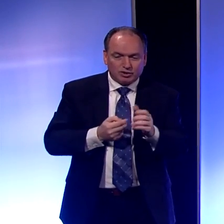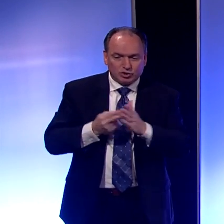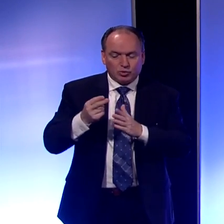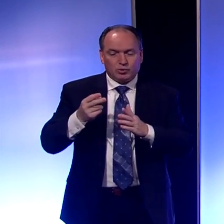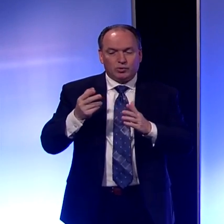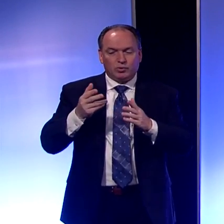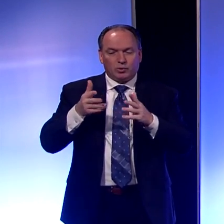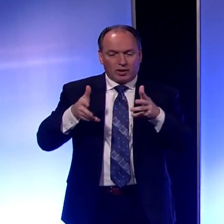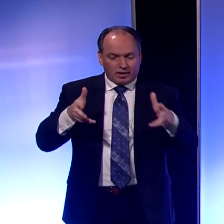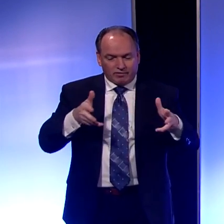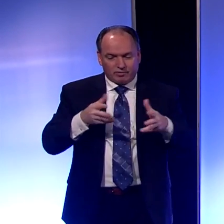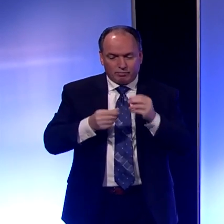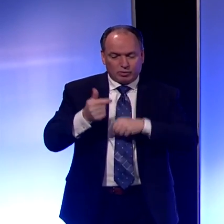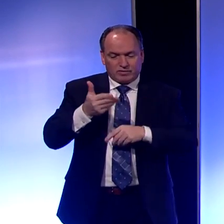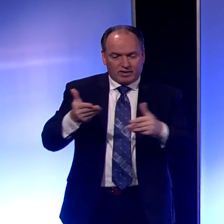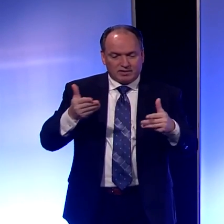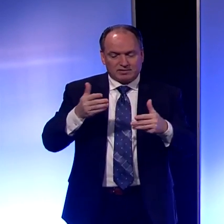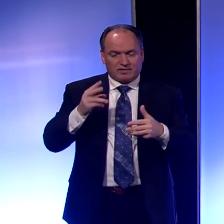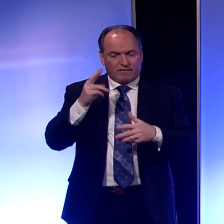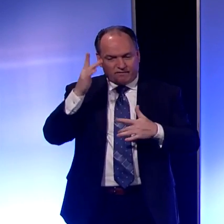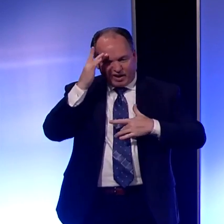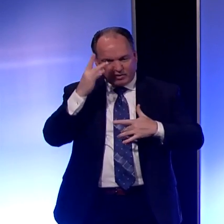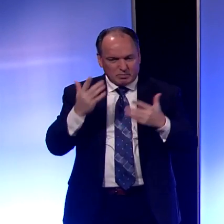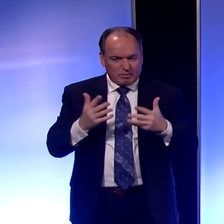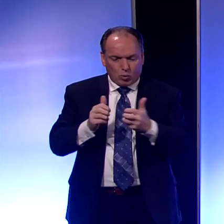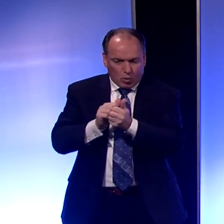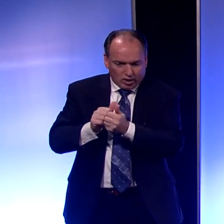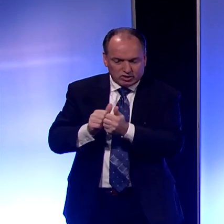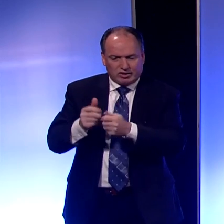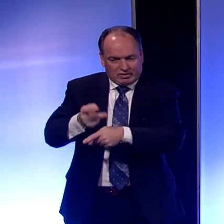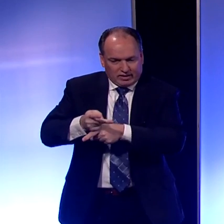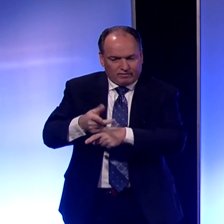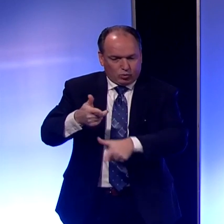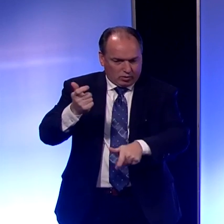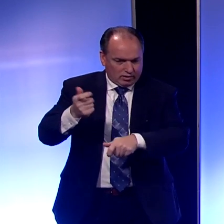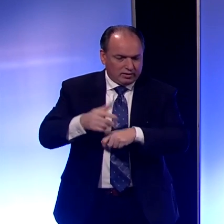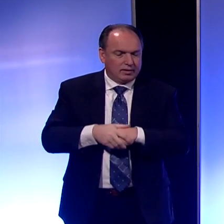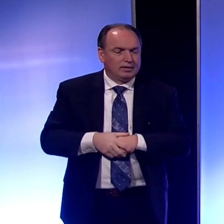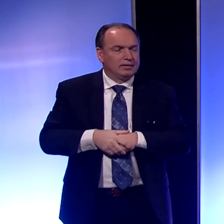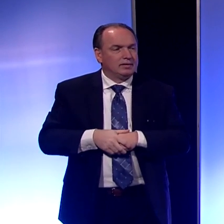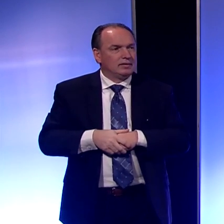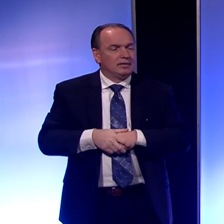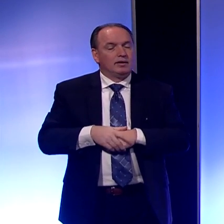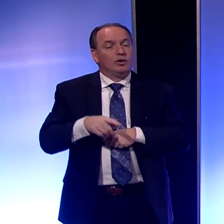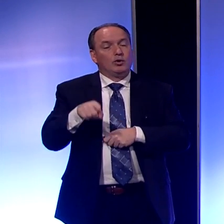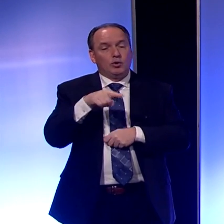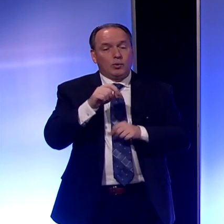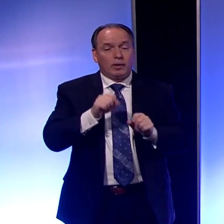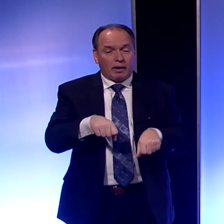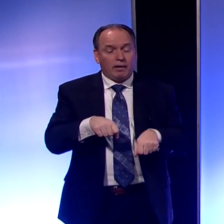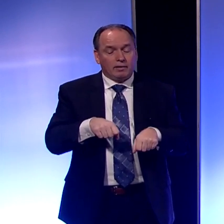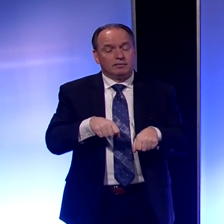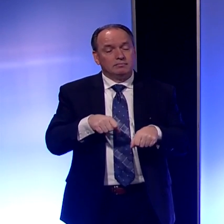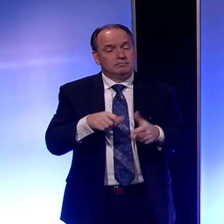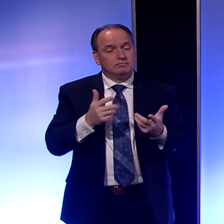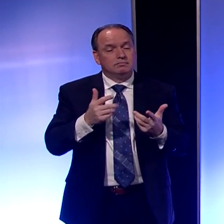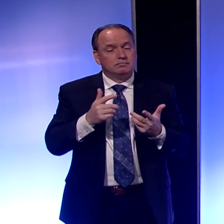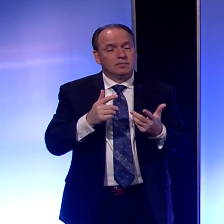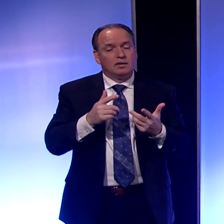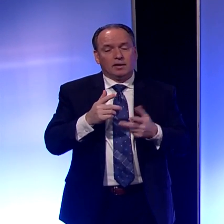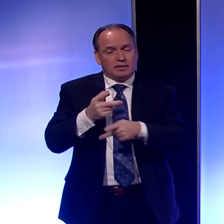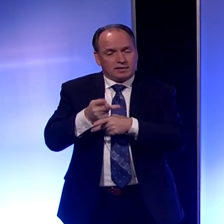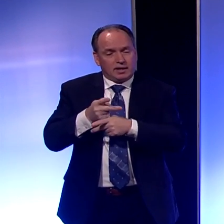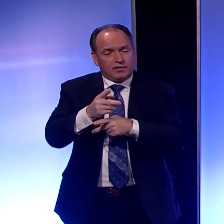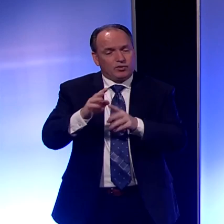most of the things that might carry the virus in a place where they could be washed and taken care of quickly. You can go take care of a sick